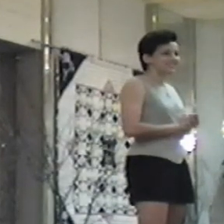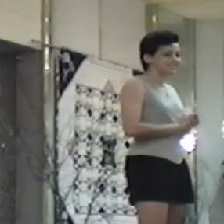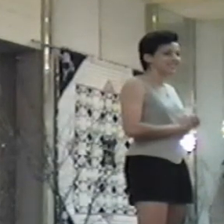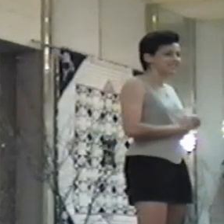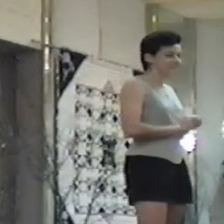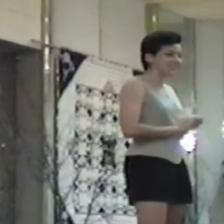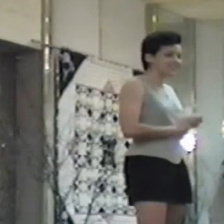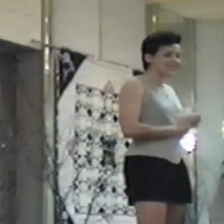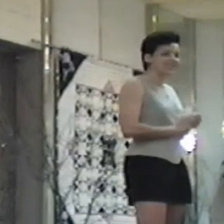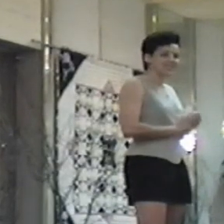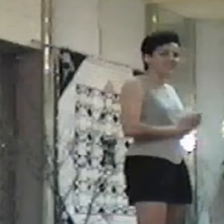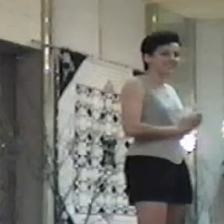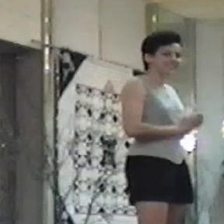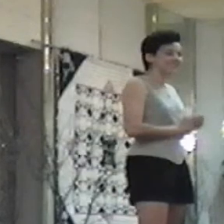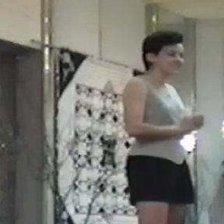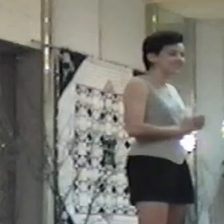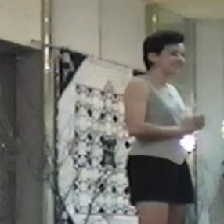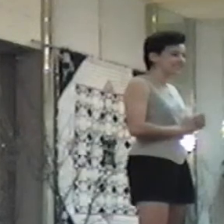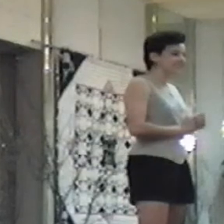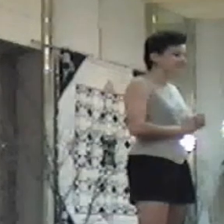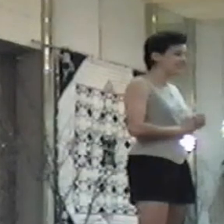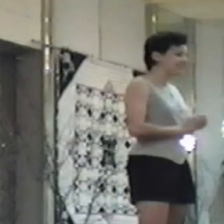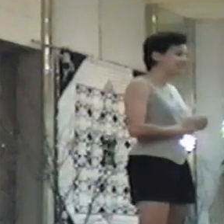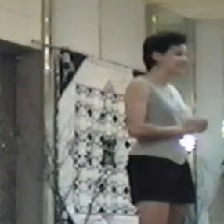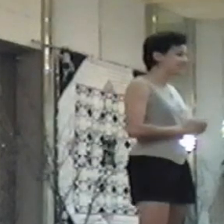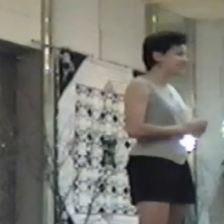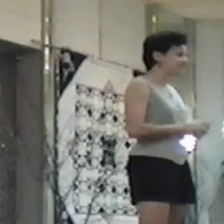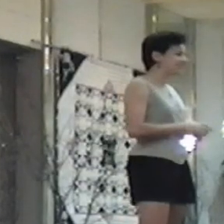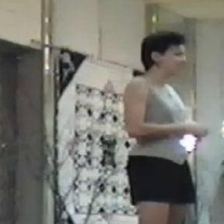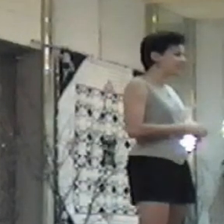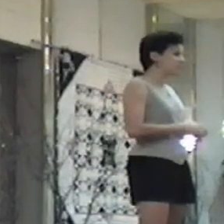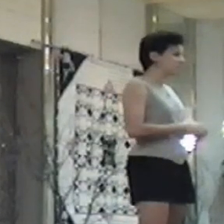you very much.